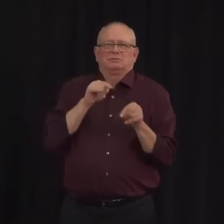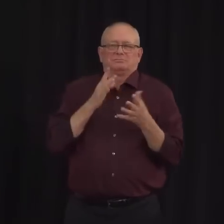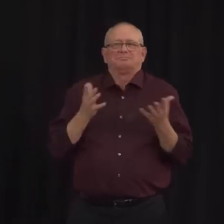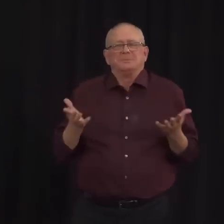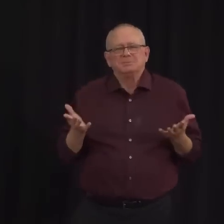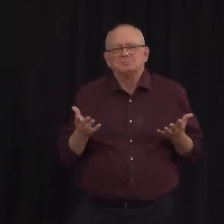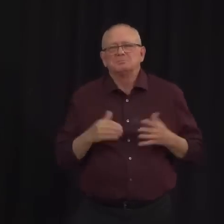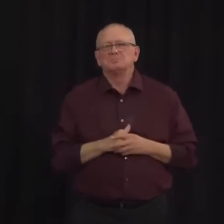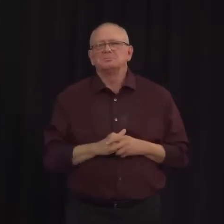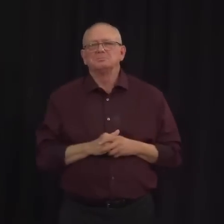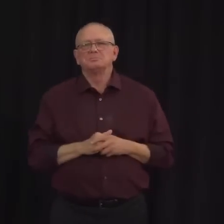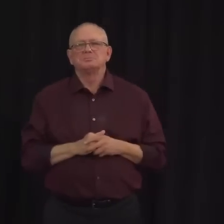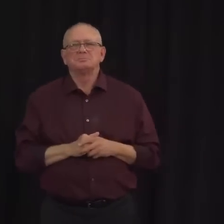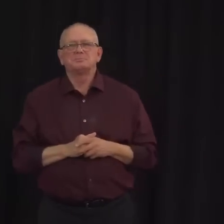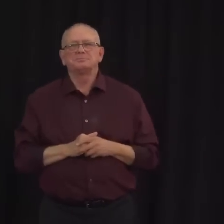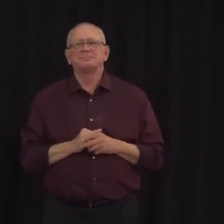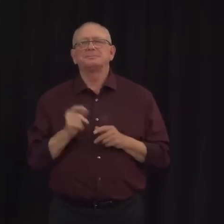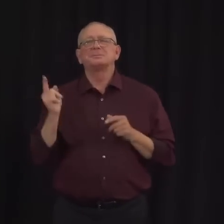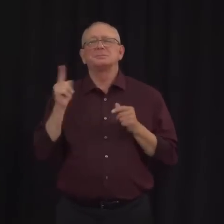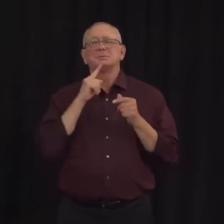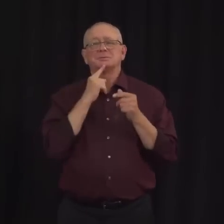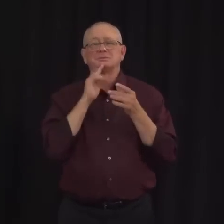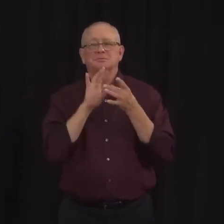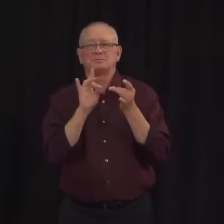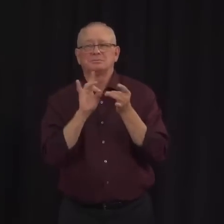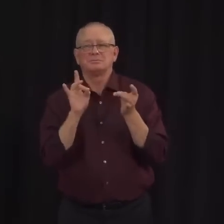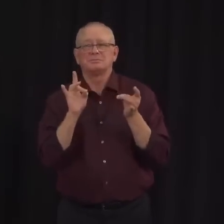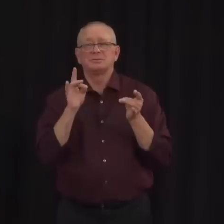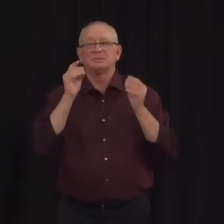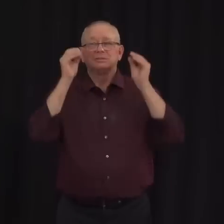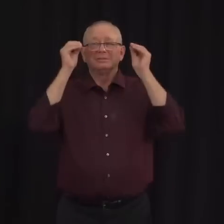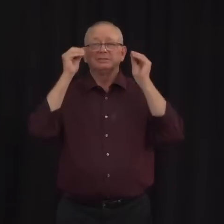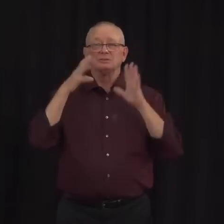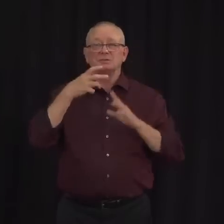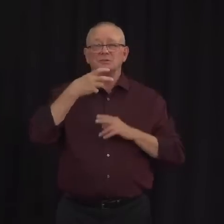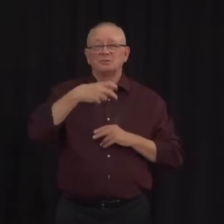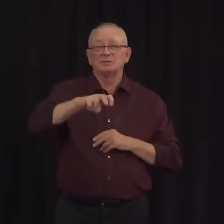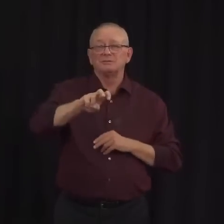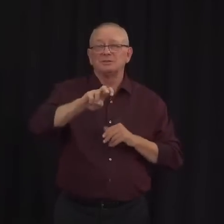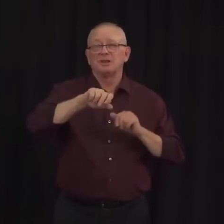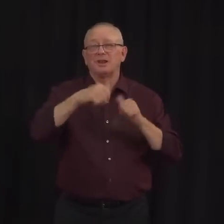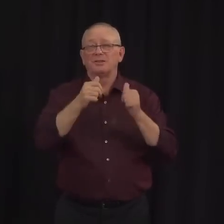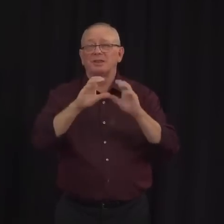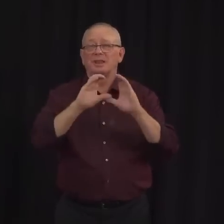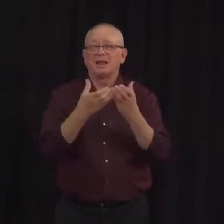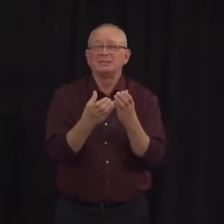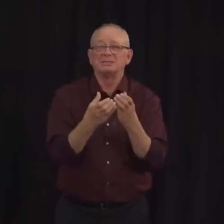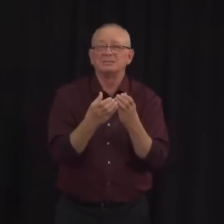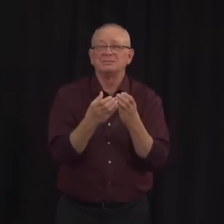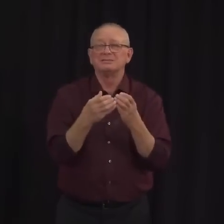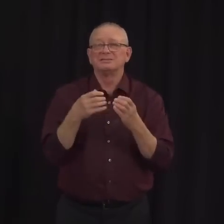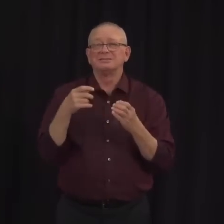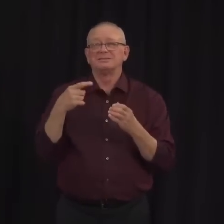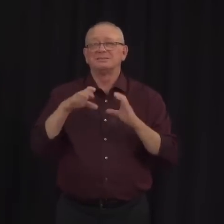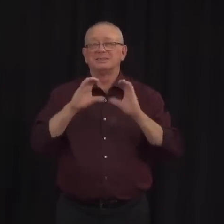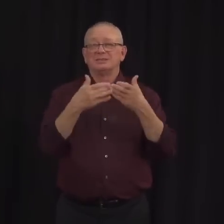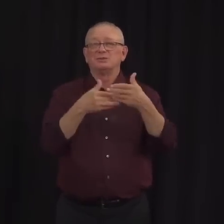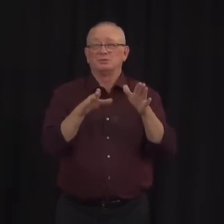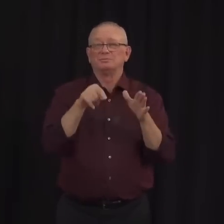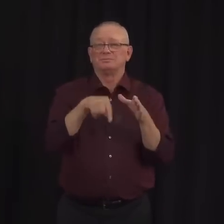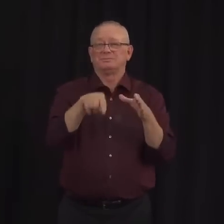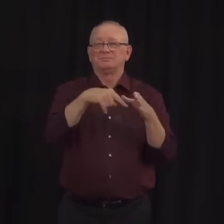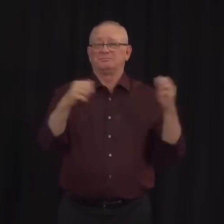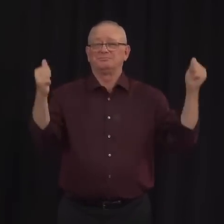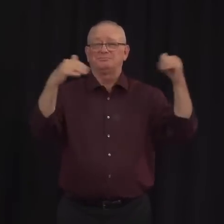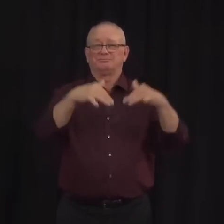reassigned to online classes, sometimes those students that are in-person classes are put together.